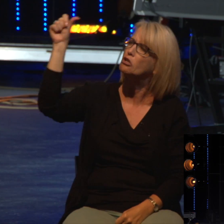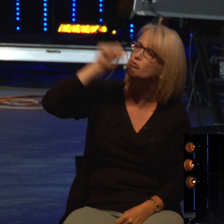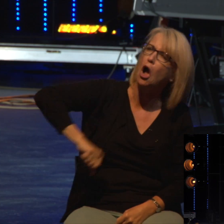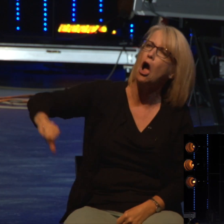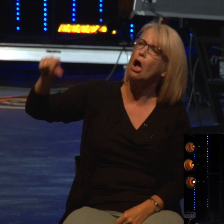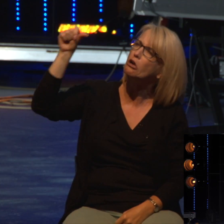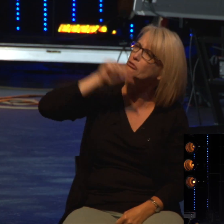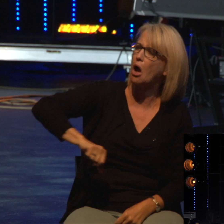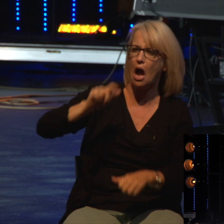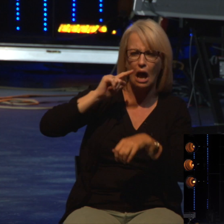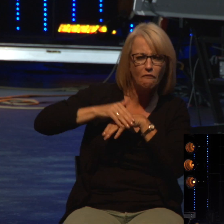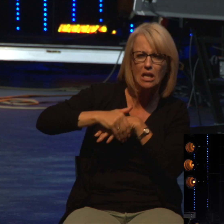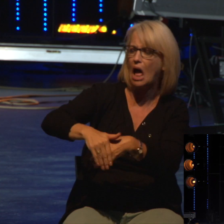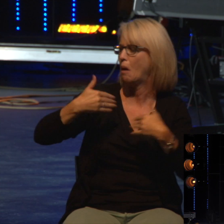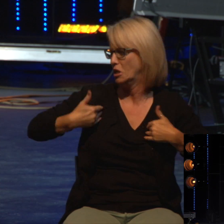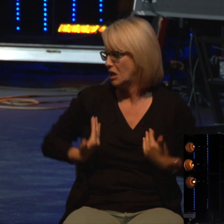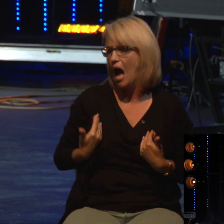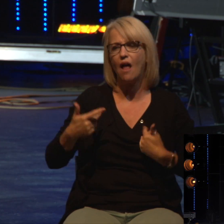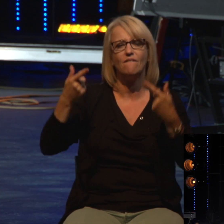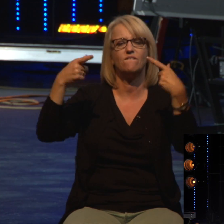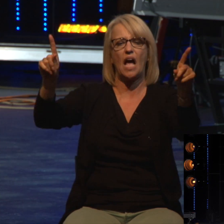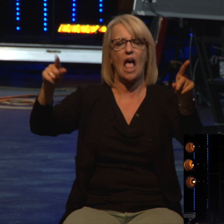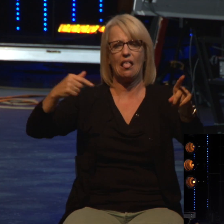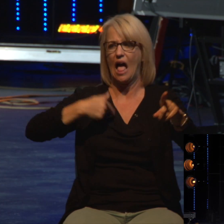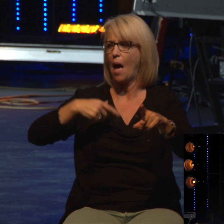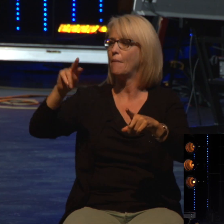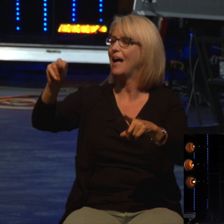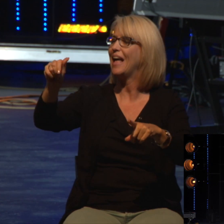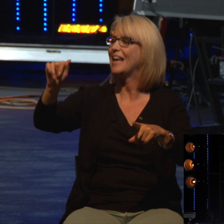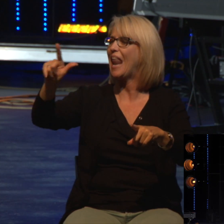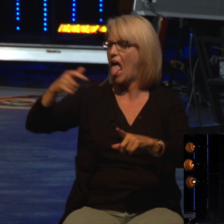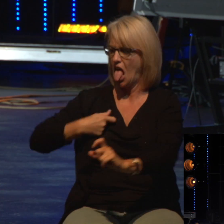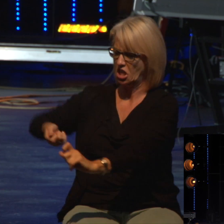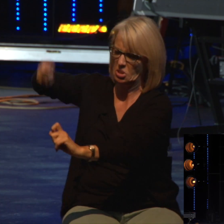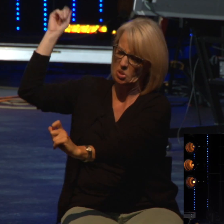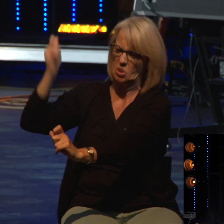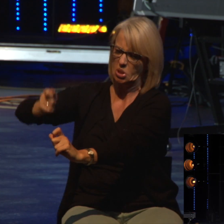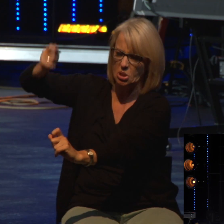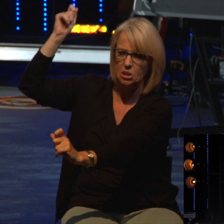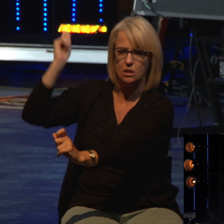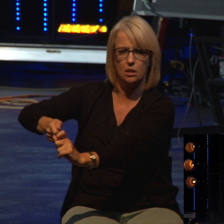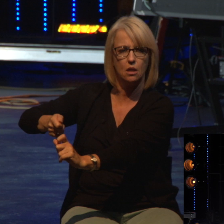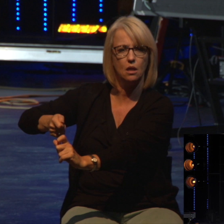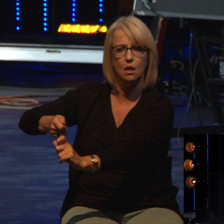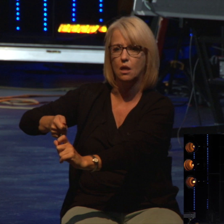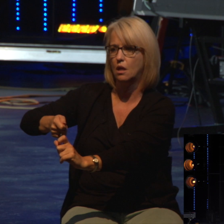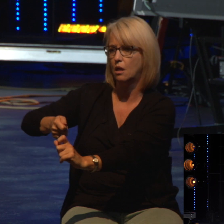drunken stupor. I just took a hammer and I drove this nail into his skull. She said, I'm guilty.